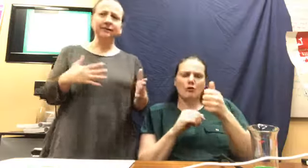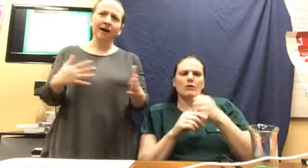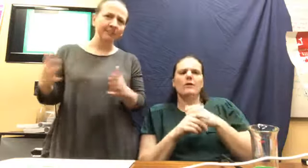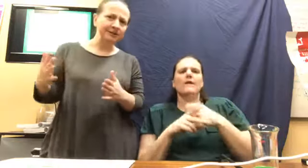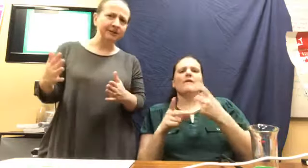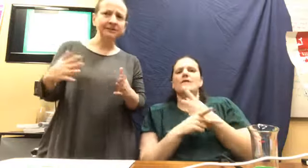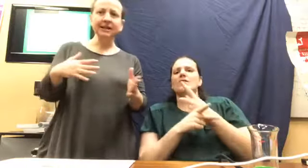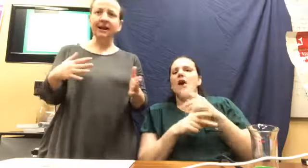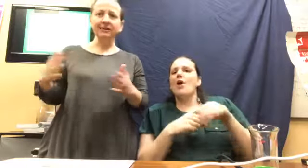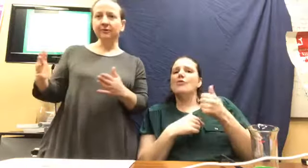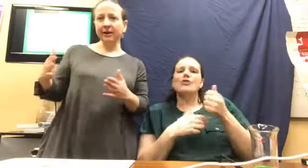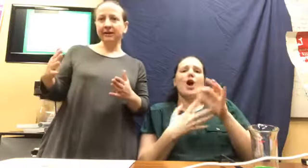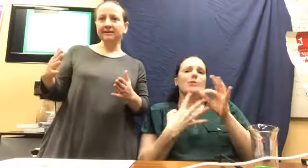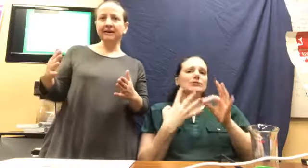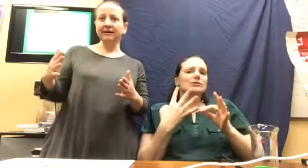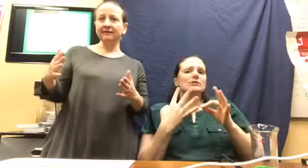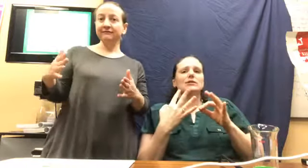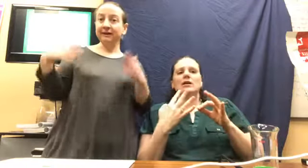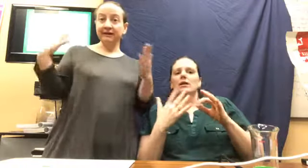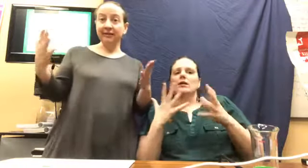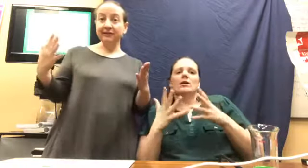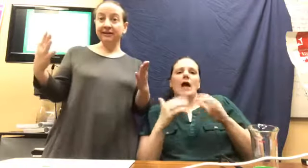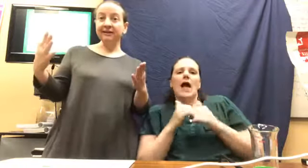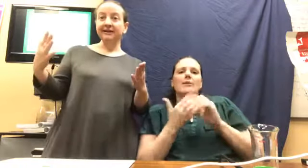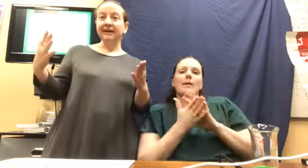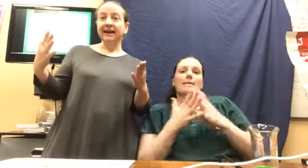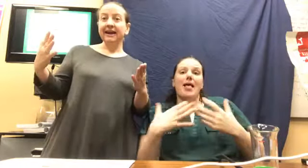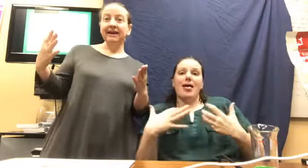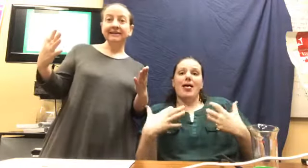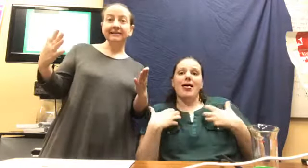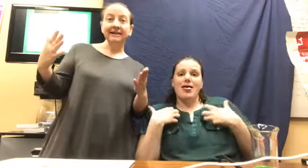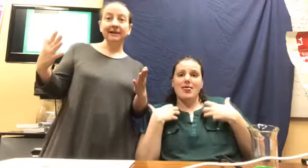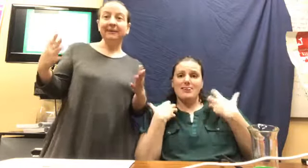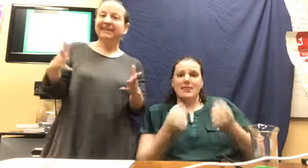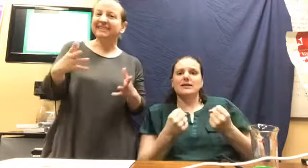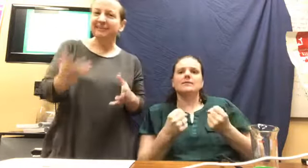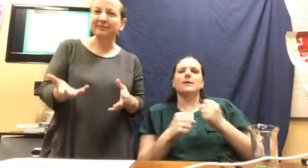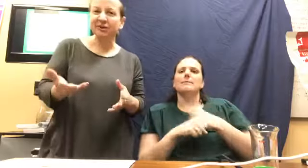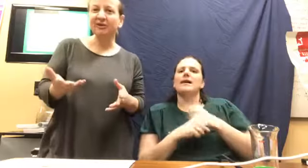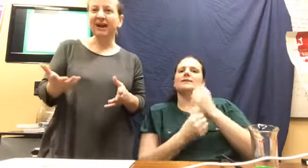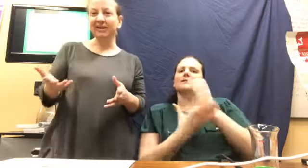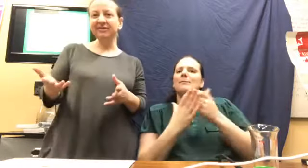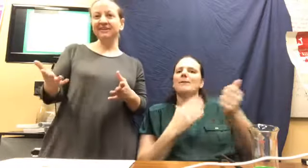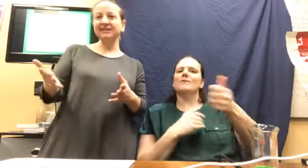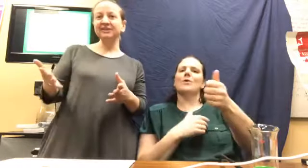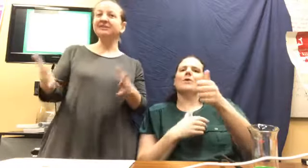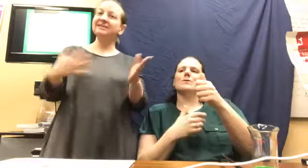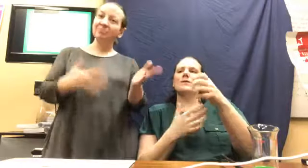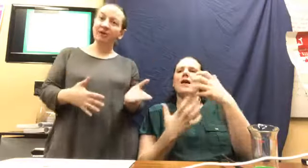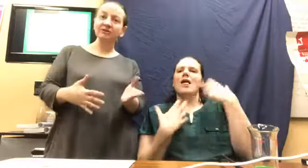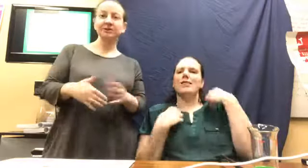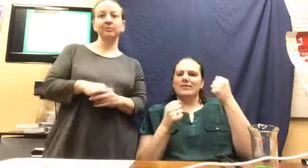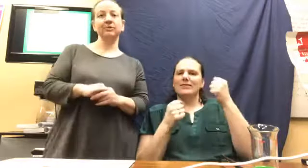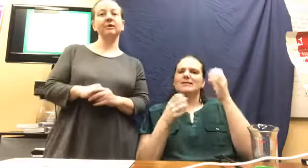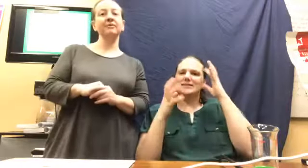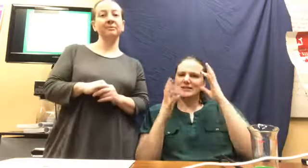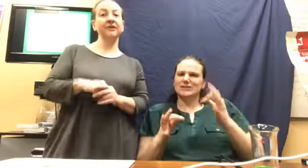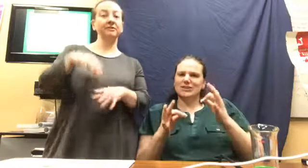options and other ways of getting healthy and, uh, making some of your own health decisions in partnership with your health providers.